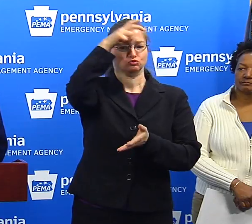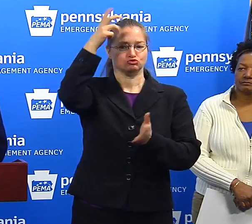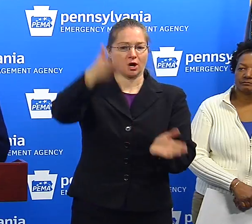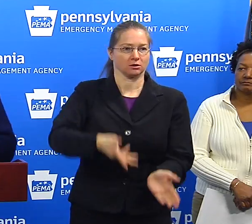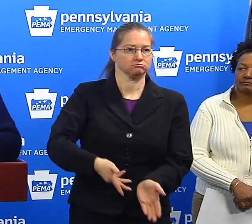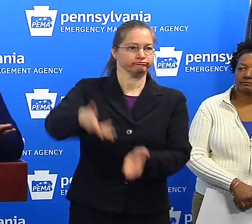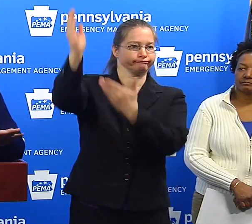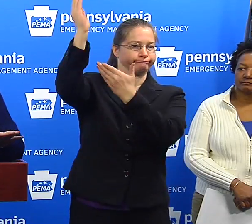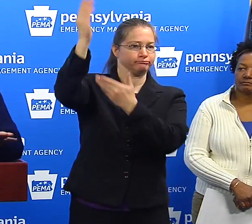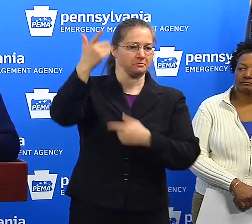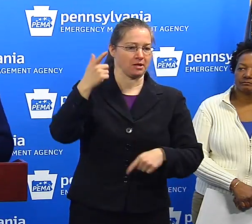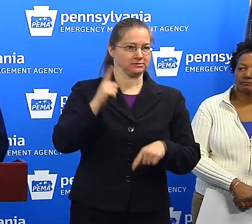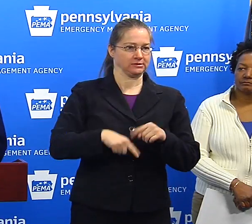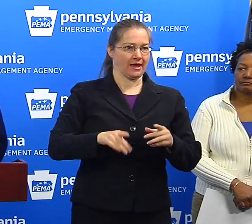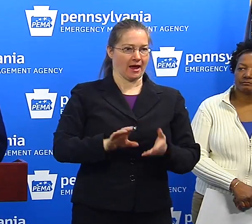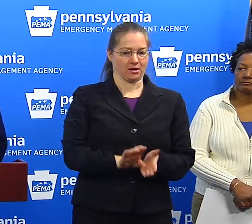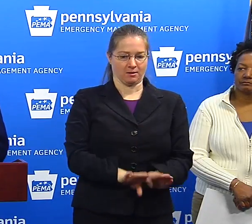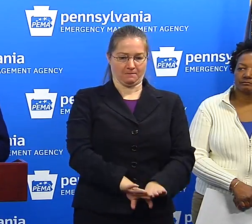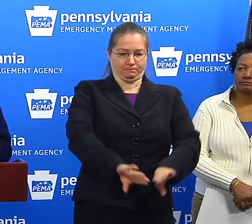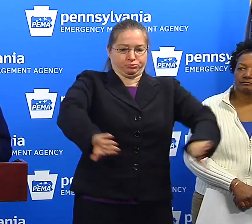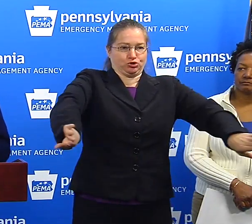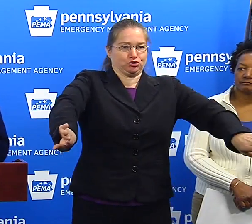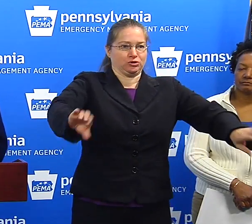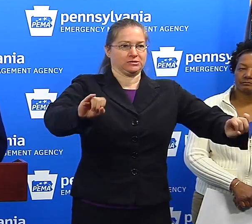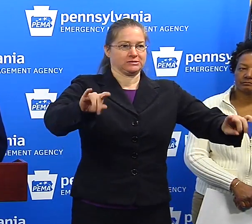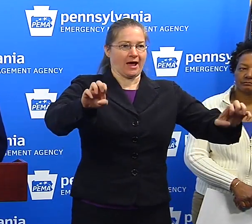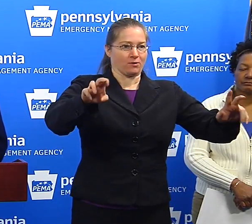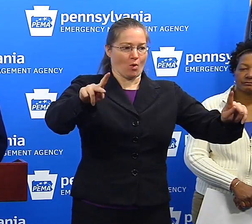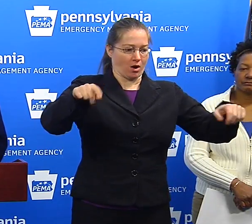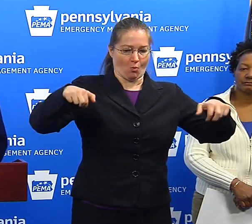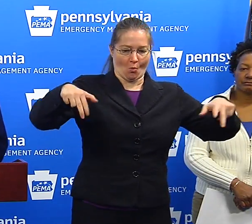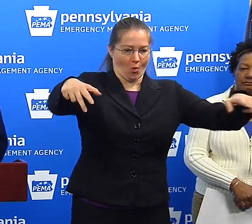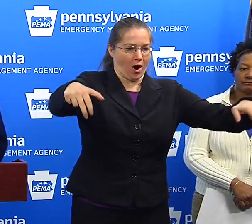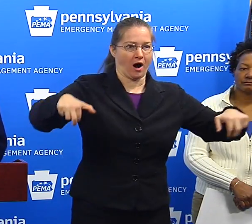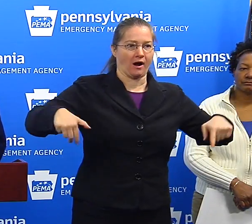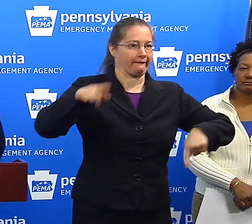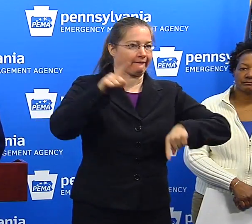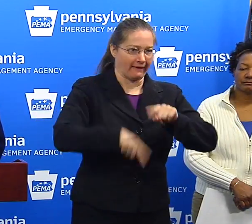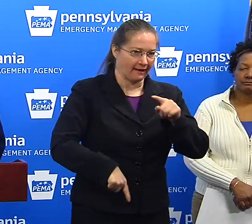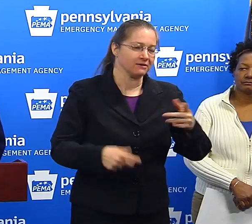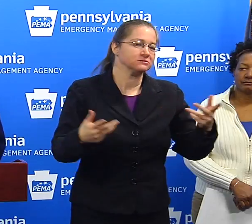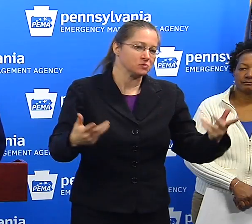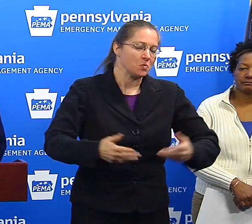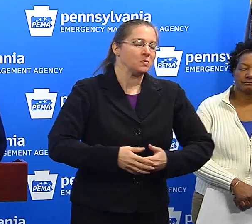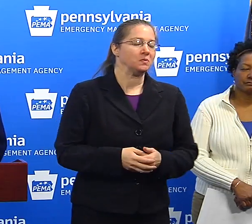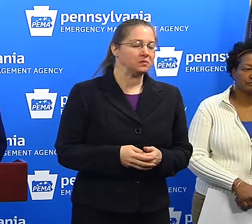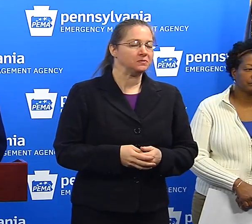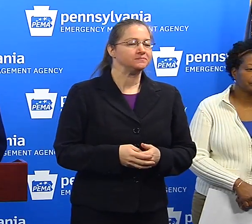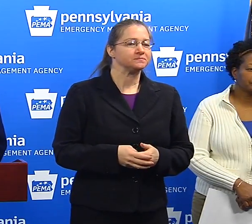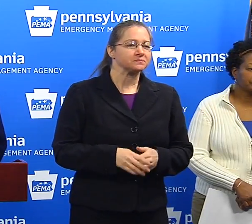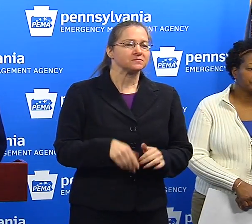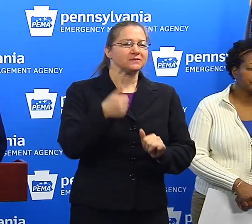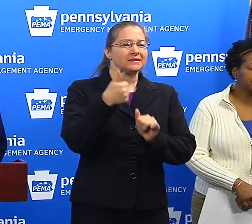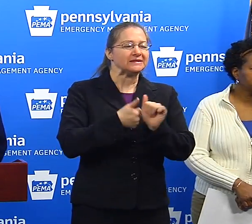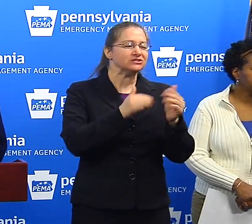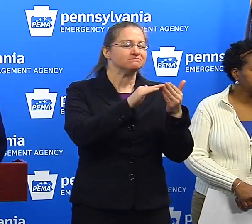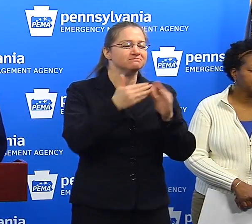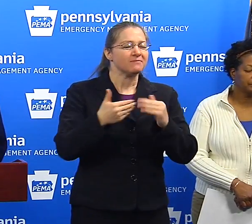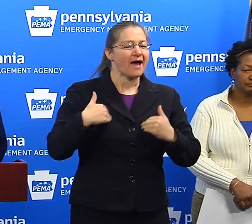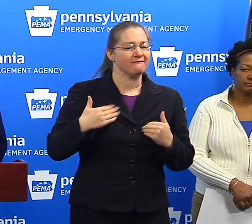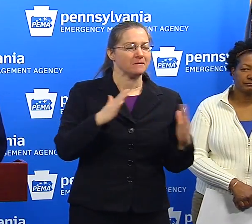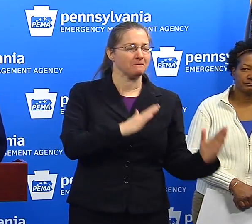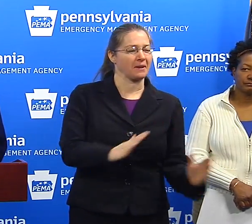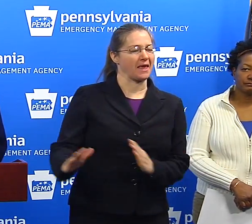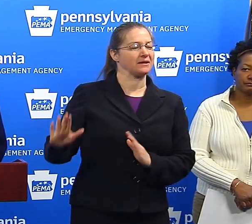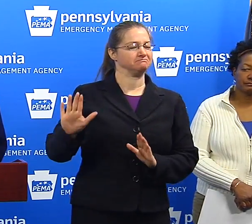get it out because you can't just push it onto the sidewalk, and people can't work. So we can't walk. So each municipality has their